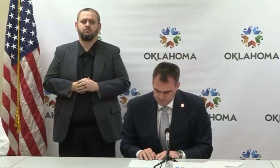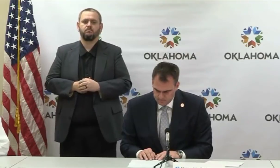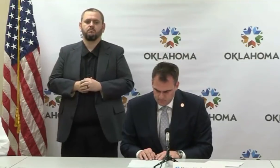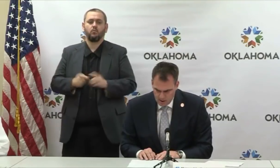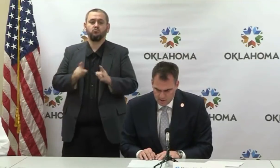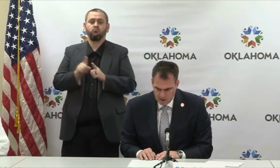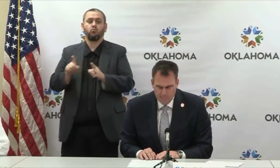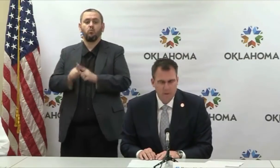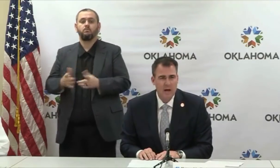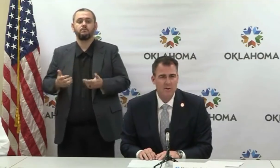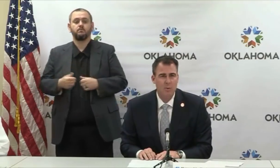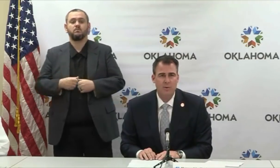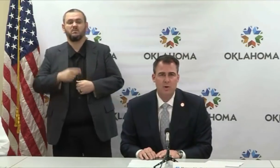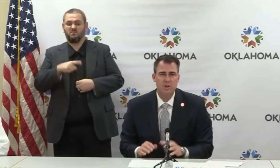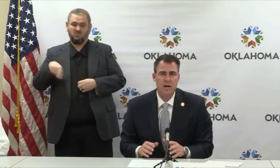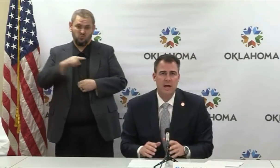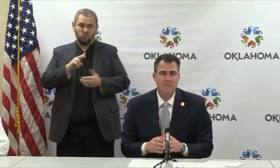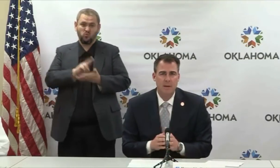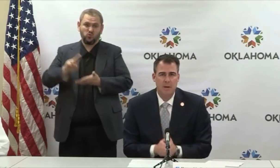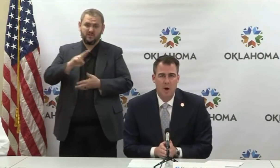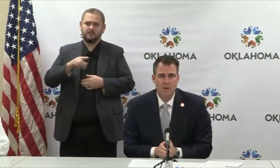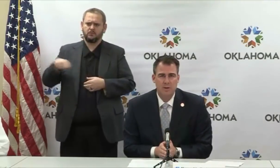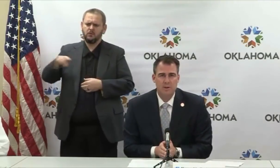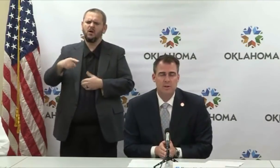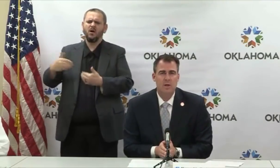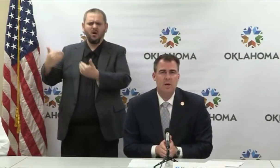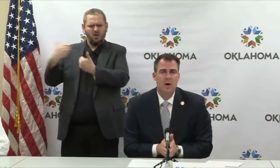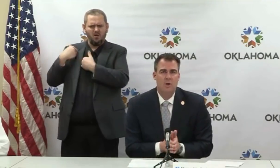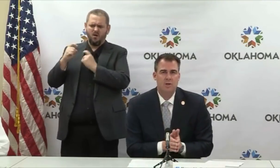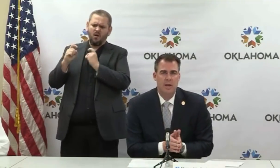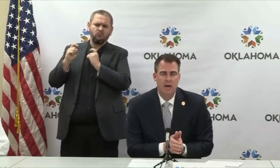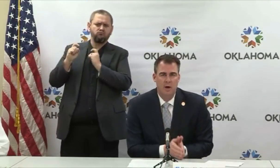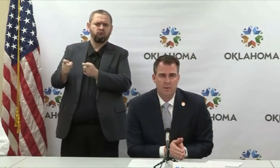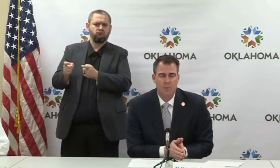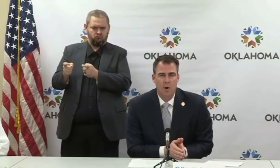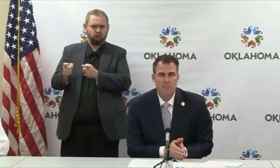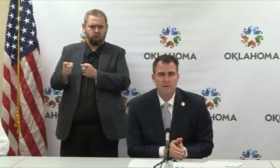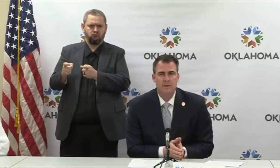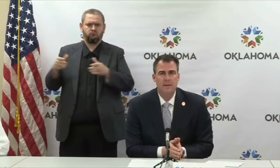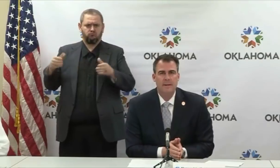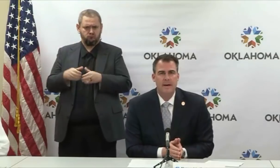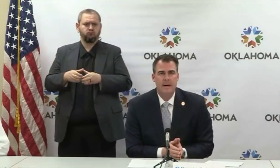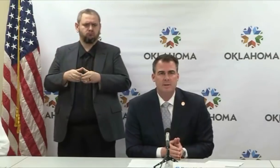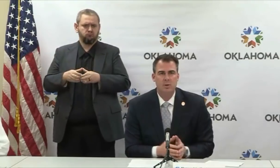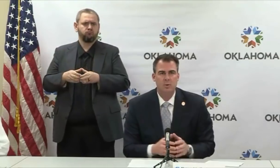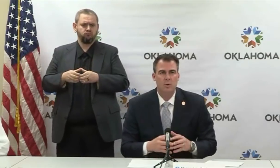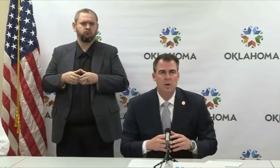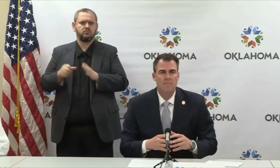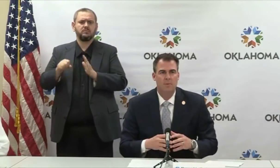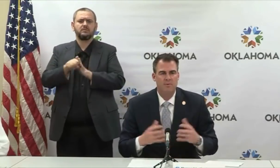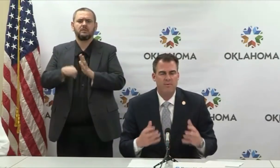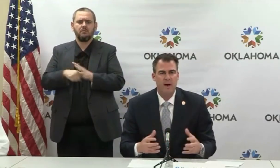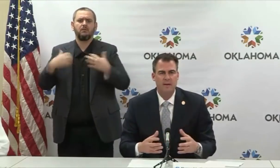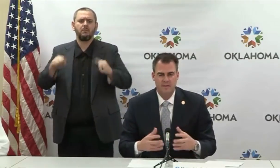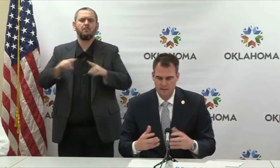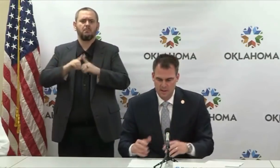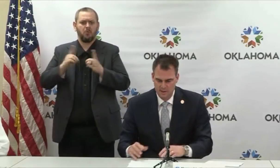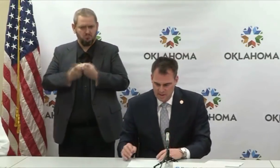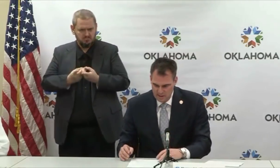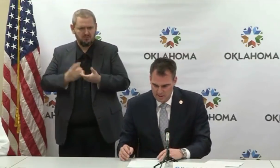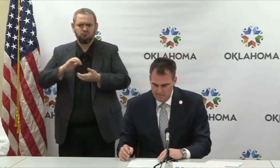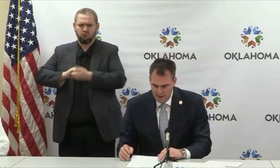to come together with our state epidemiologists, our state health department, to perfect